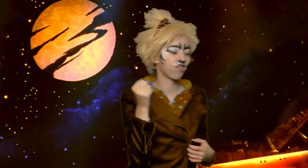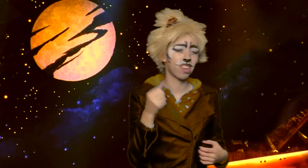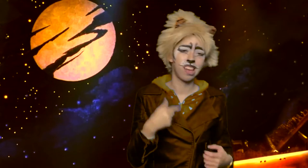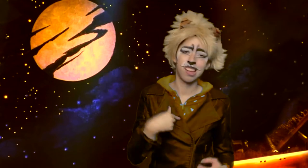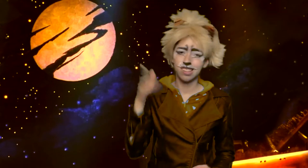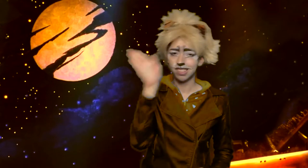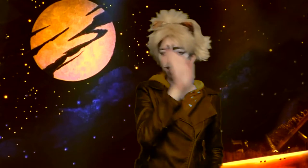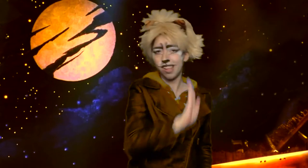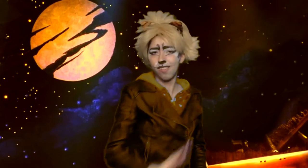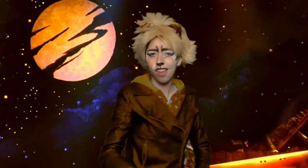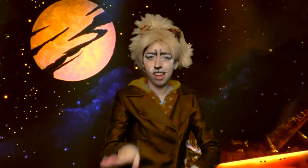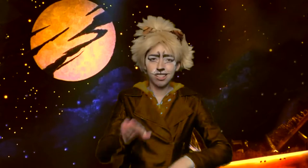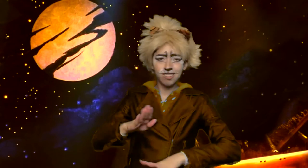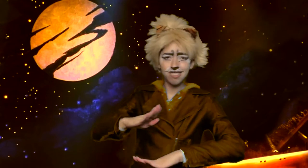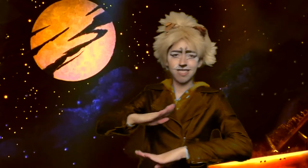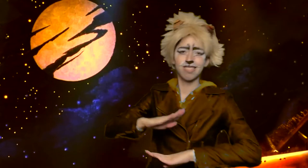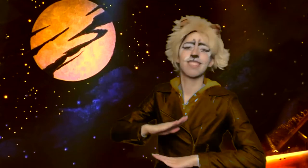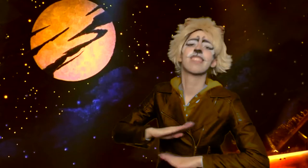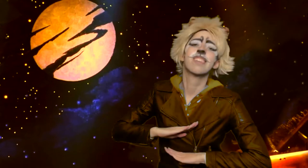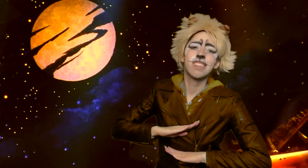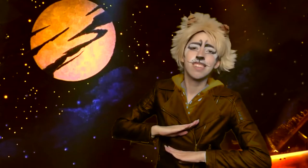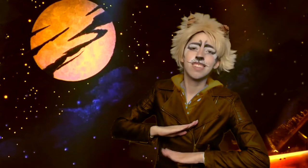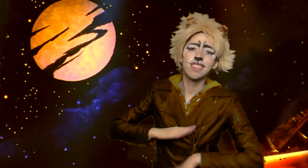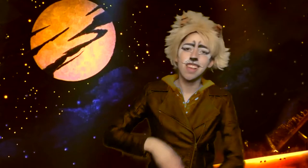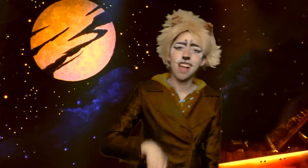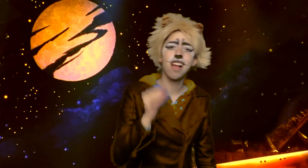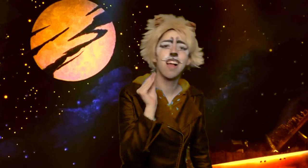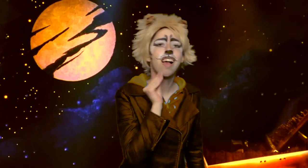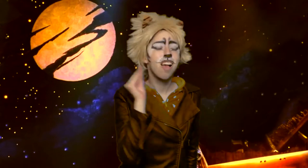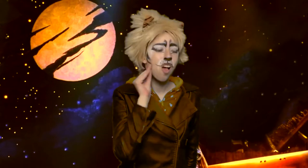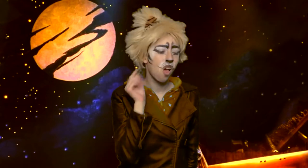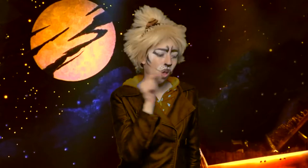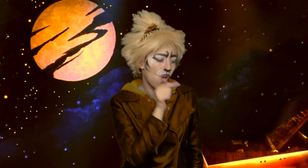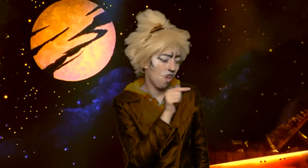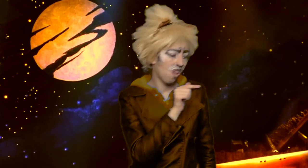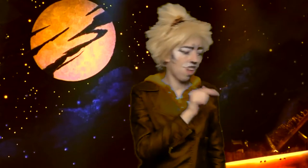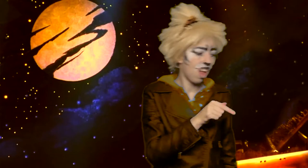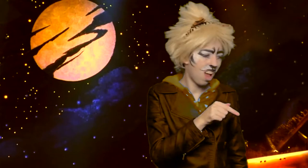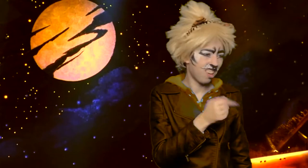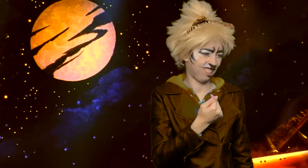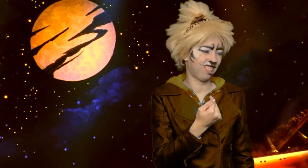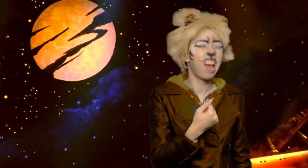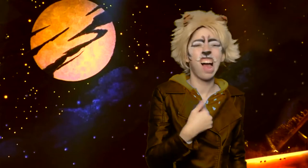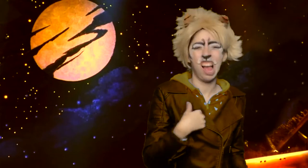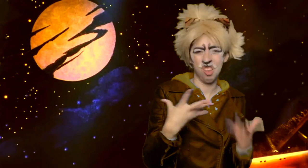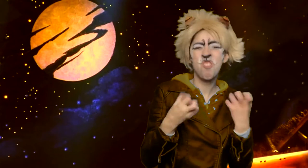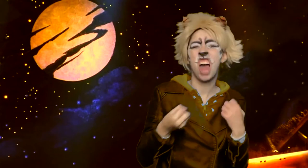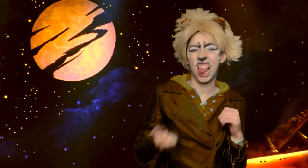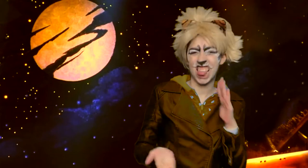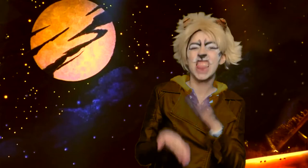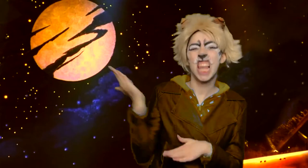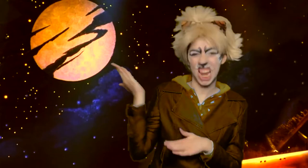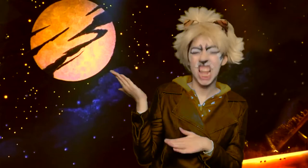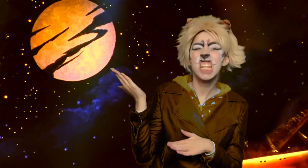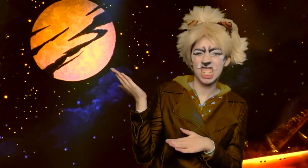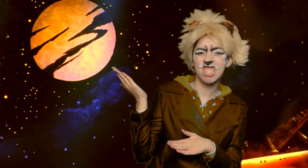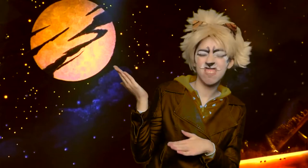I'm always on the wrong side of Elvory door And as soon as I get home, then I'd like to get about